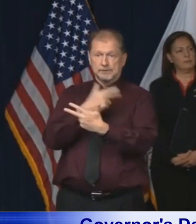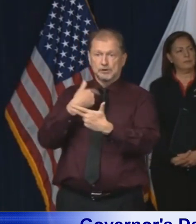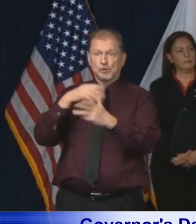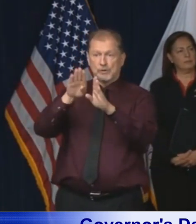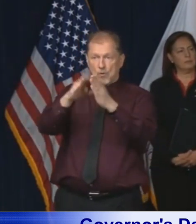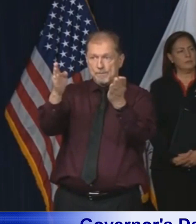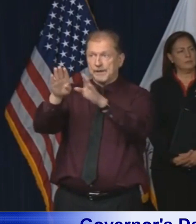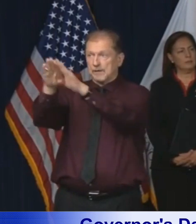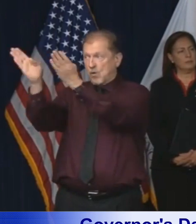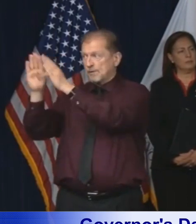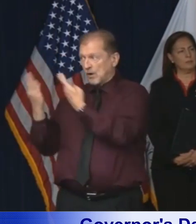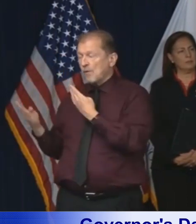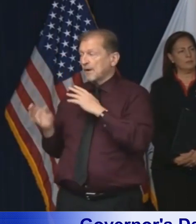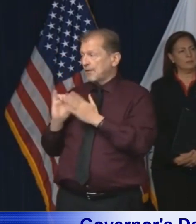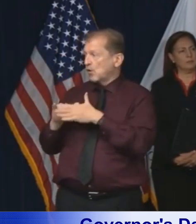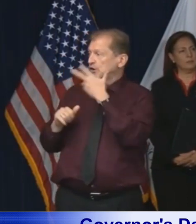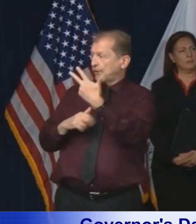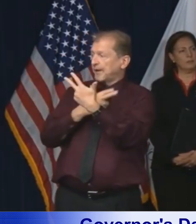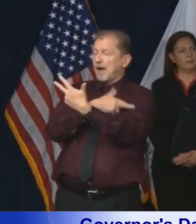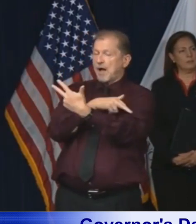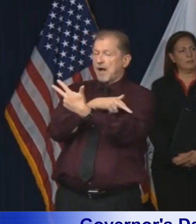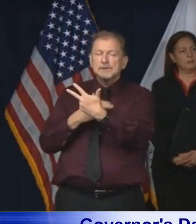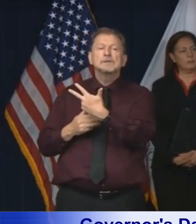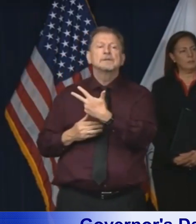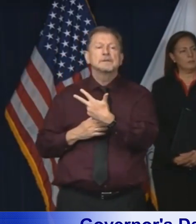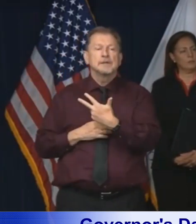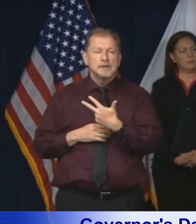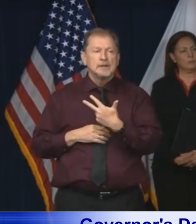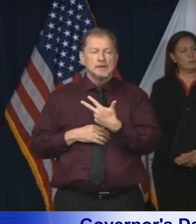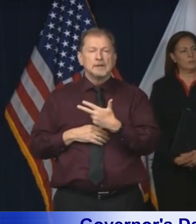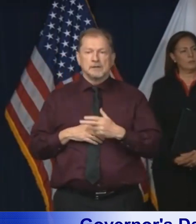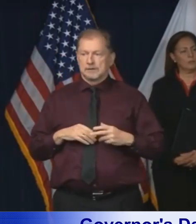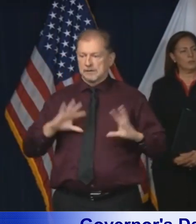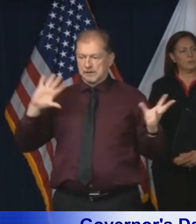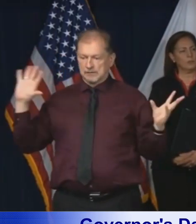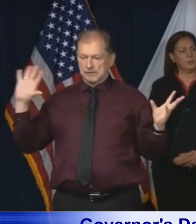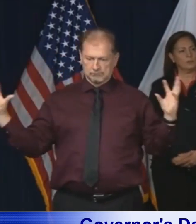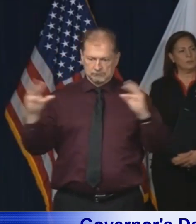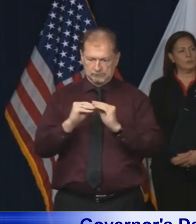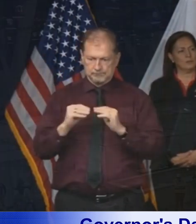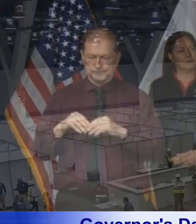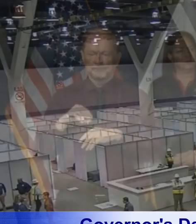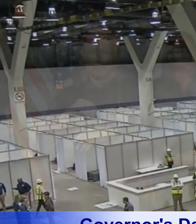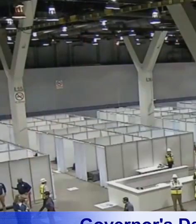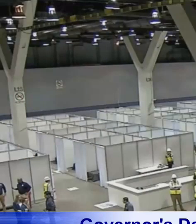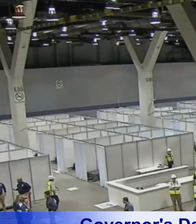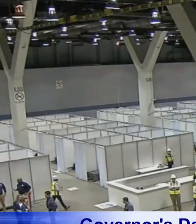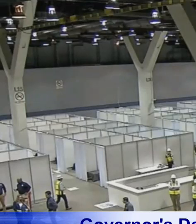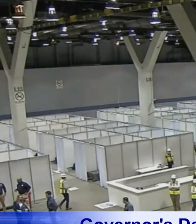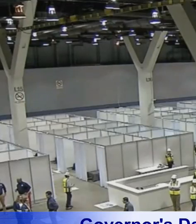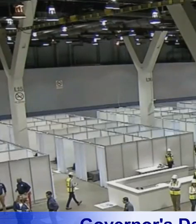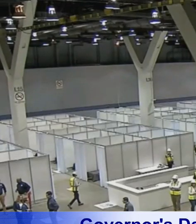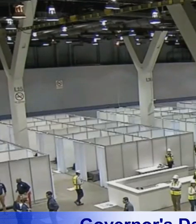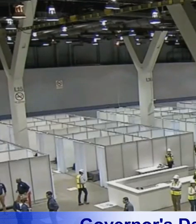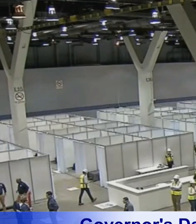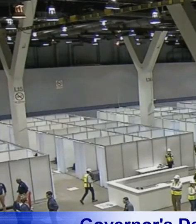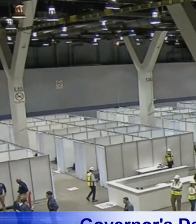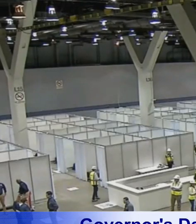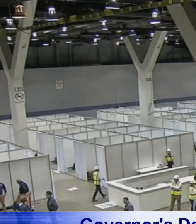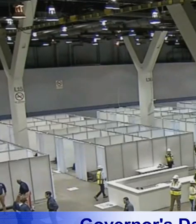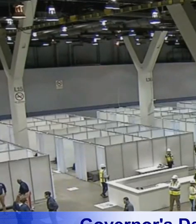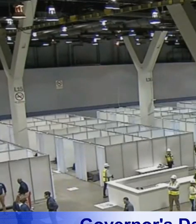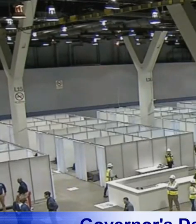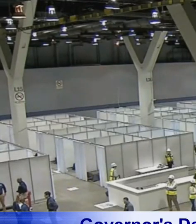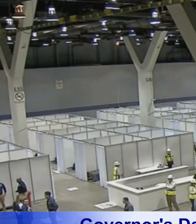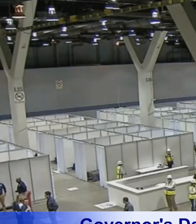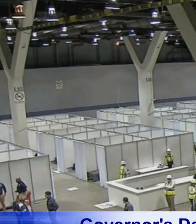try to build out and are building out now, it ranges around 800 beds, I believe, is eight